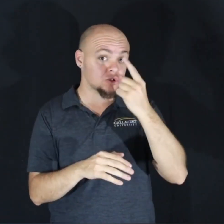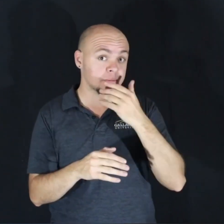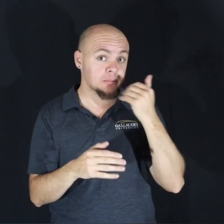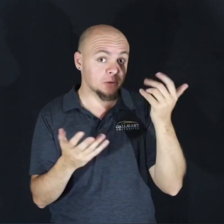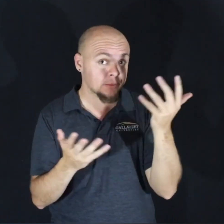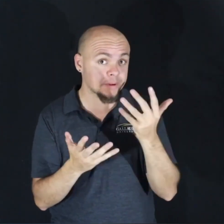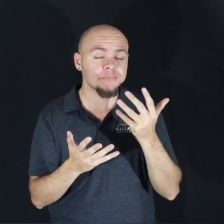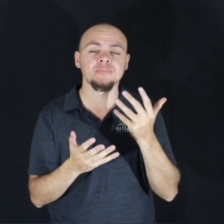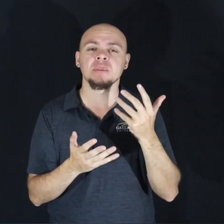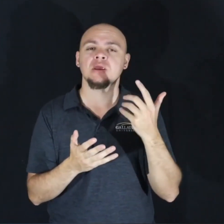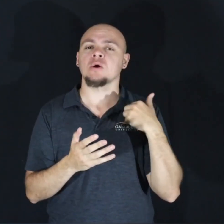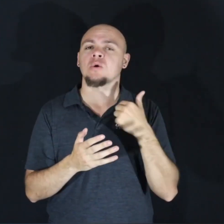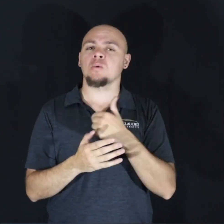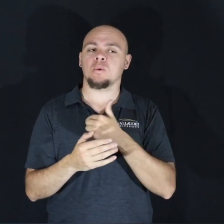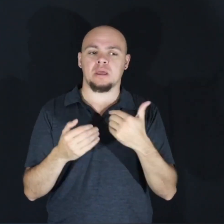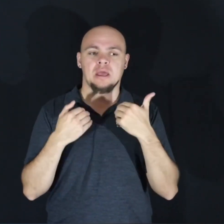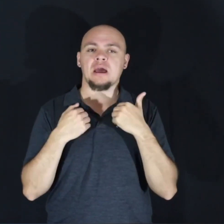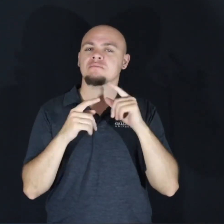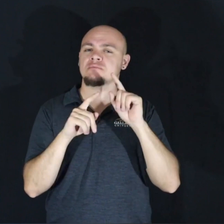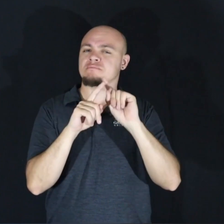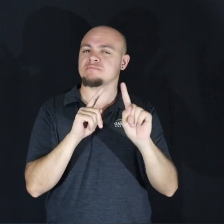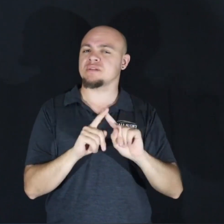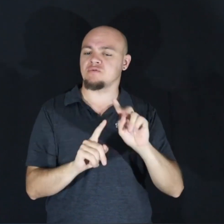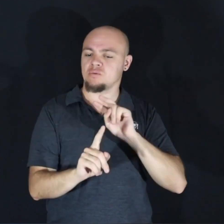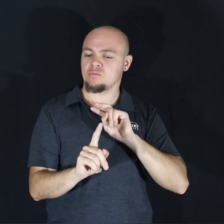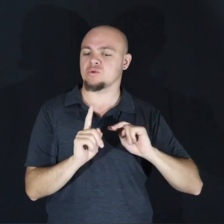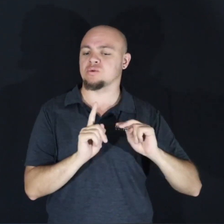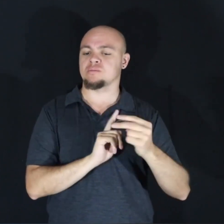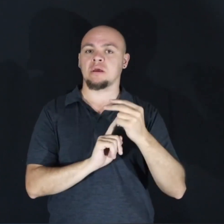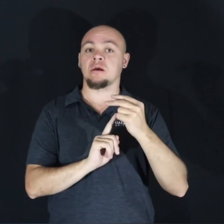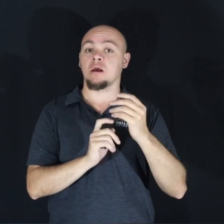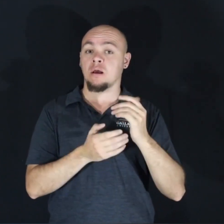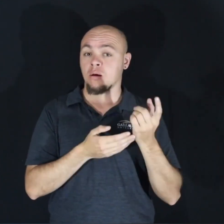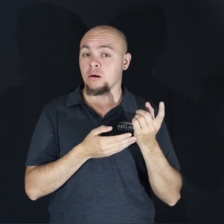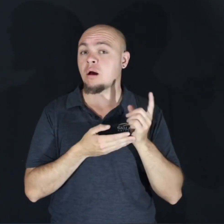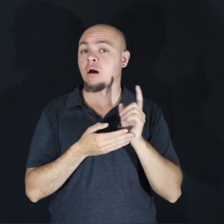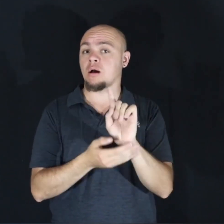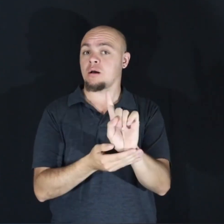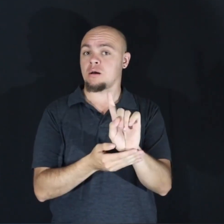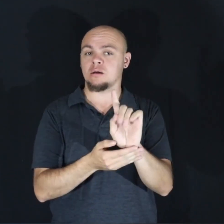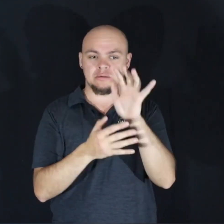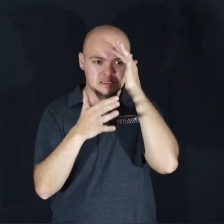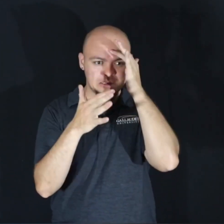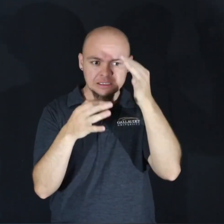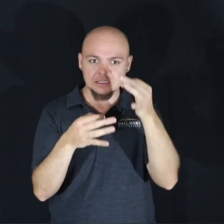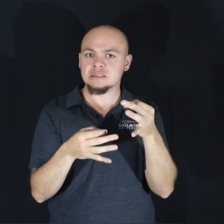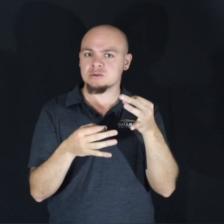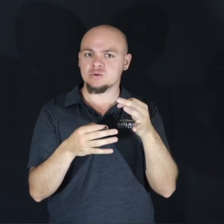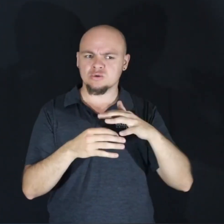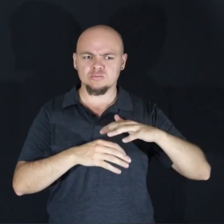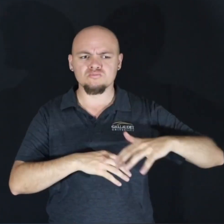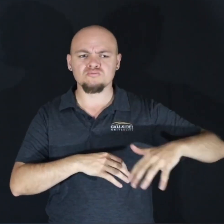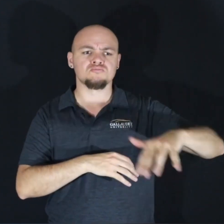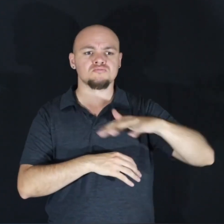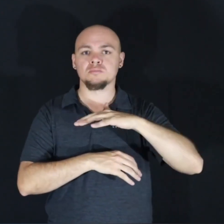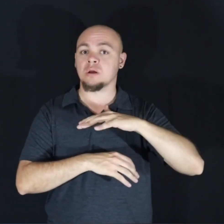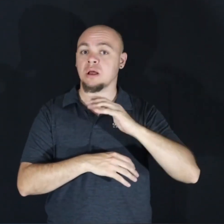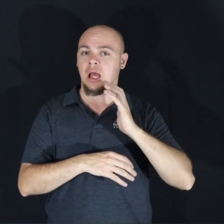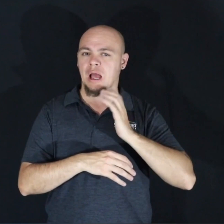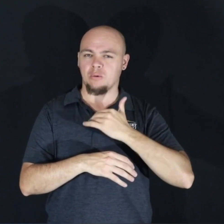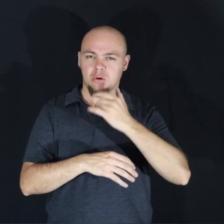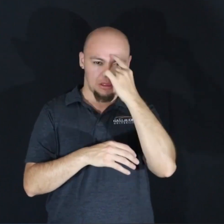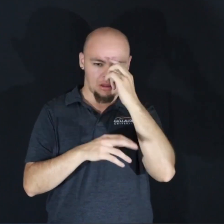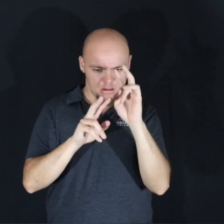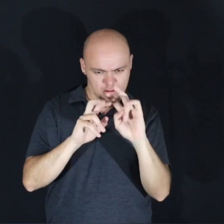is we possess these multiple perspectives to be brought forward at a decision-making table. Our critical thinking